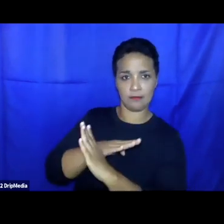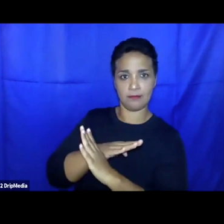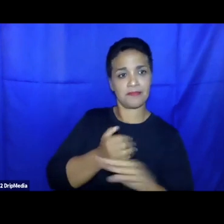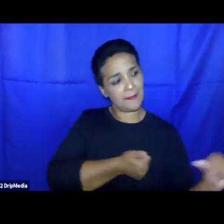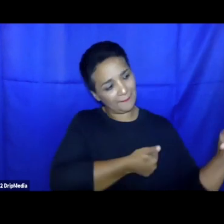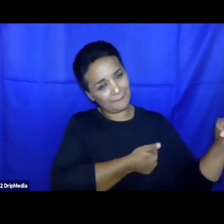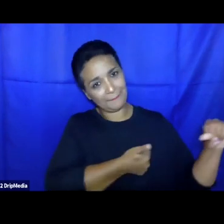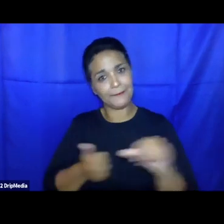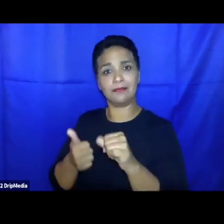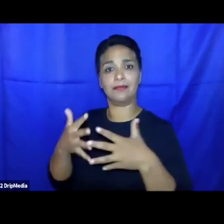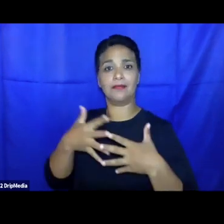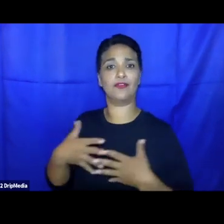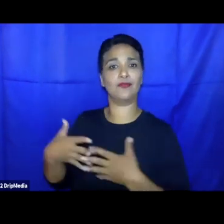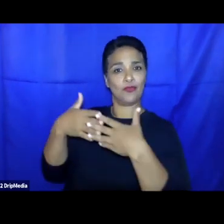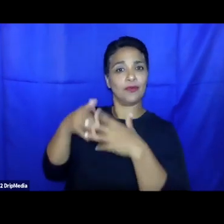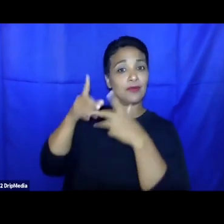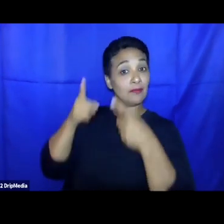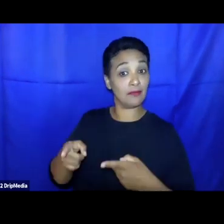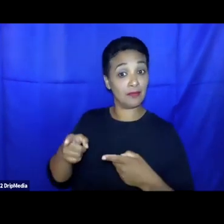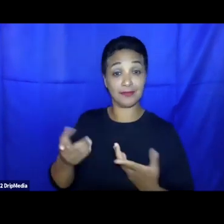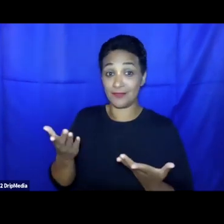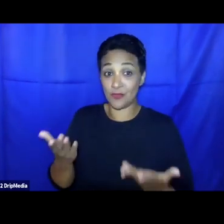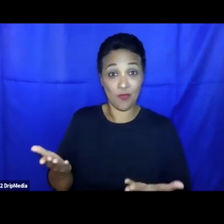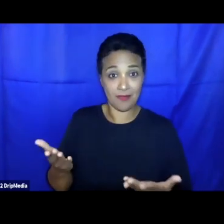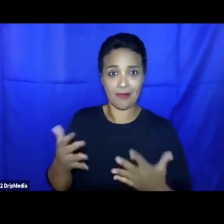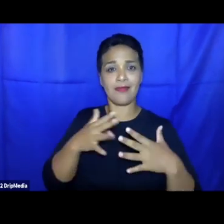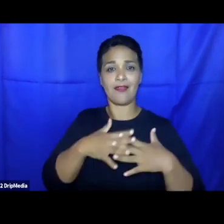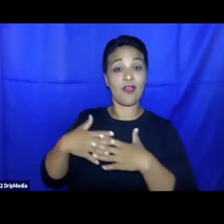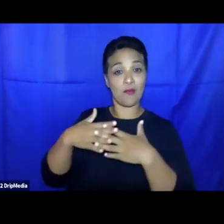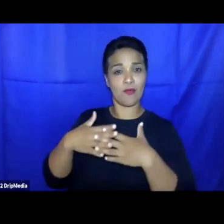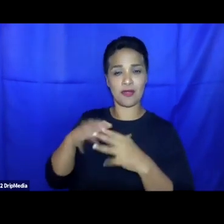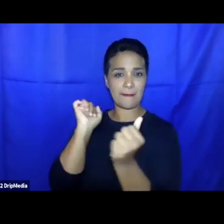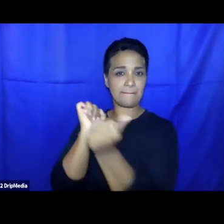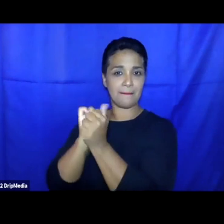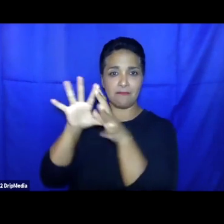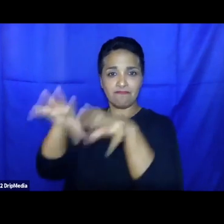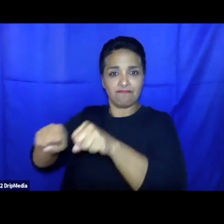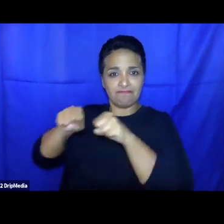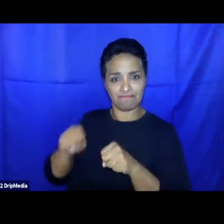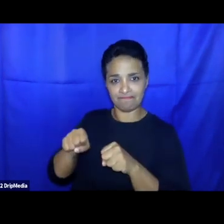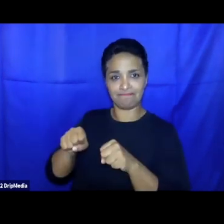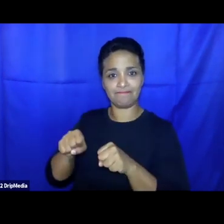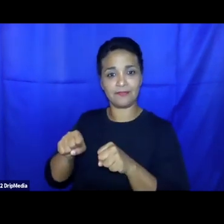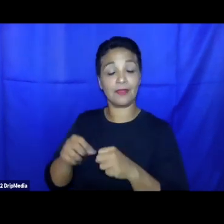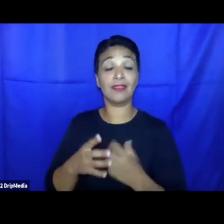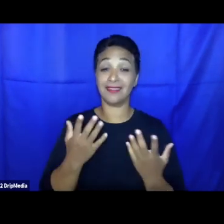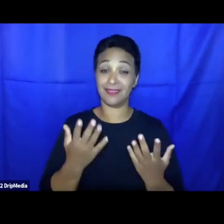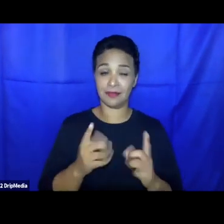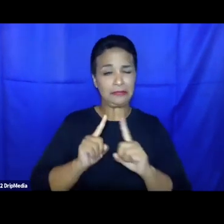primarily because of U.S. detention practices. Now, I will say that there were a wide range of violations that